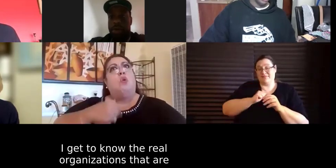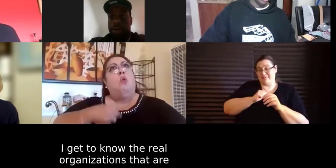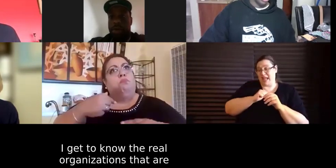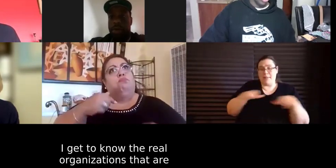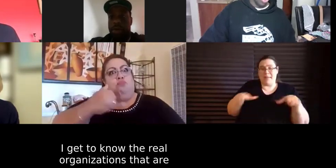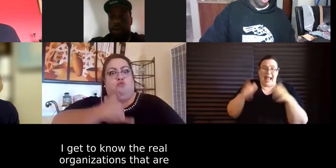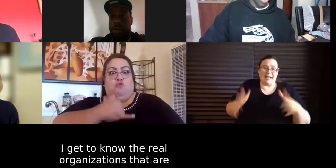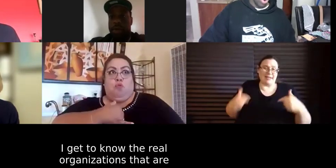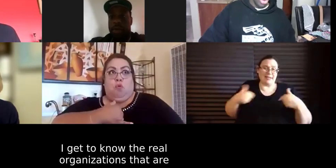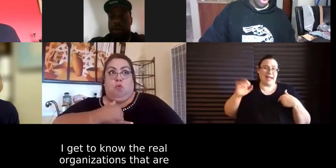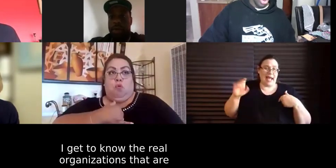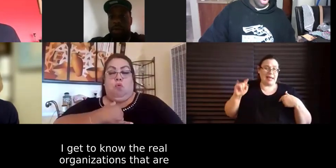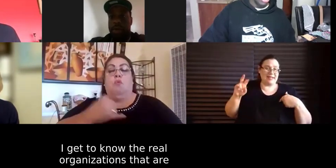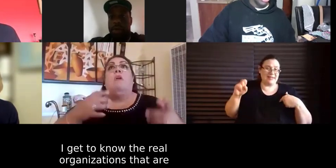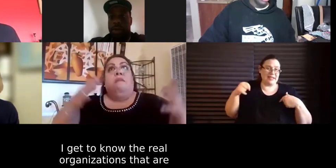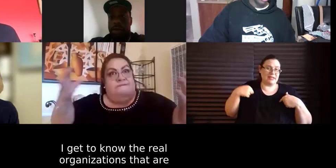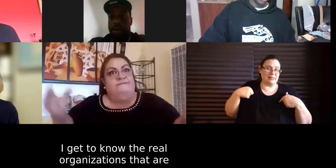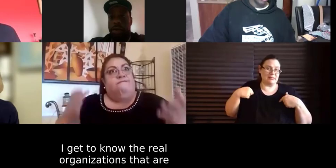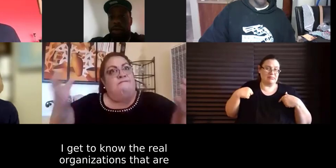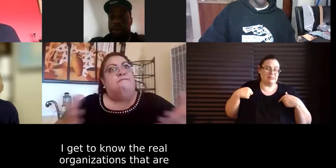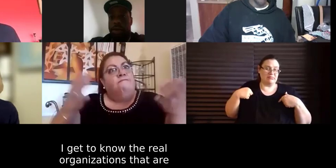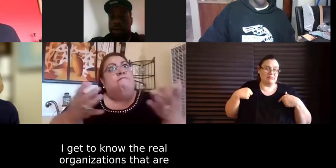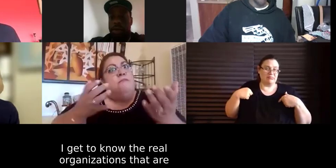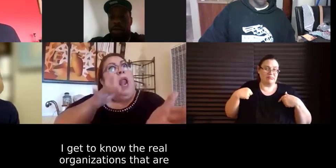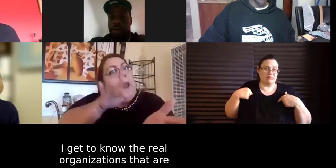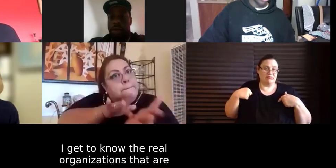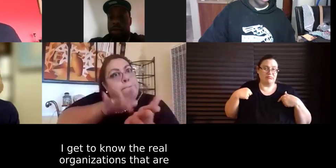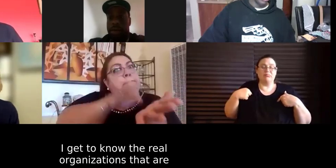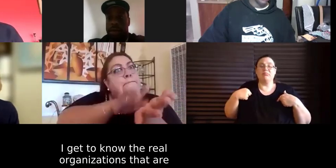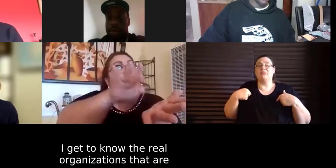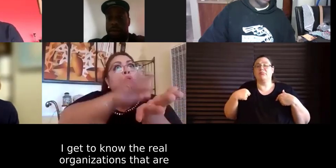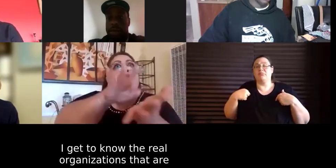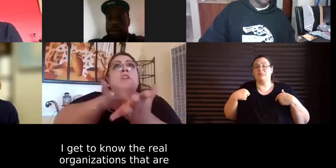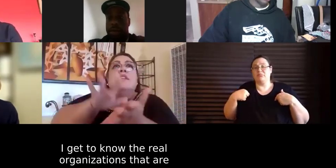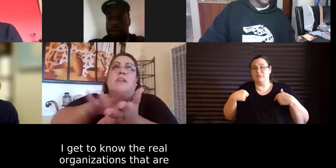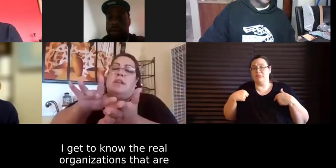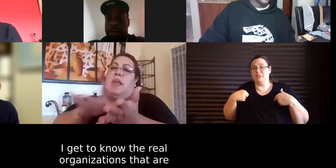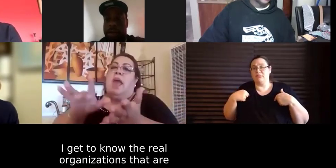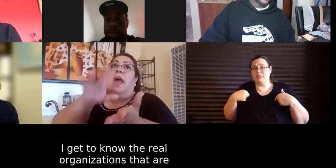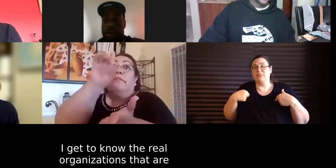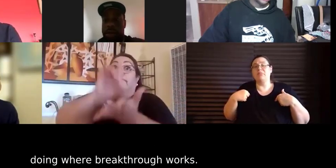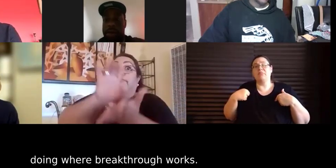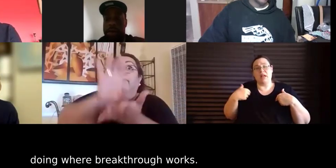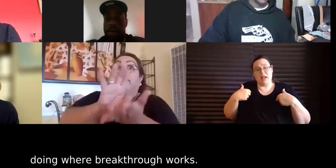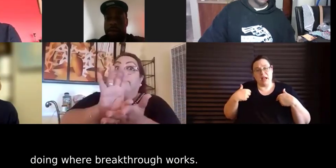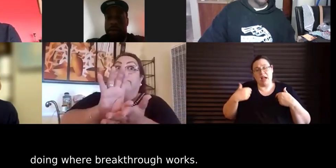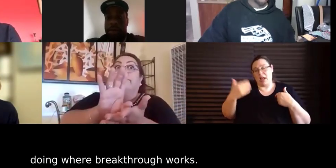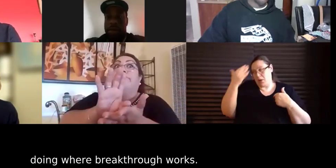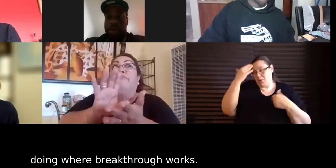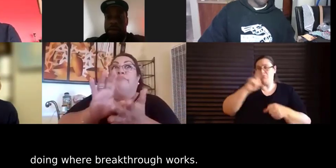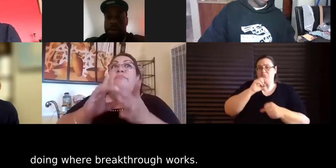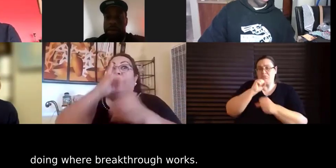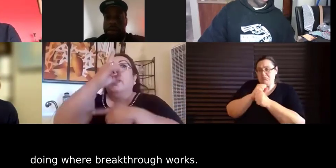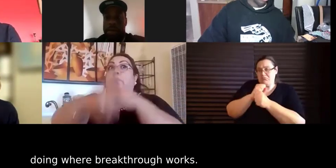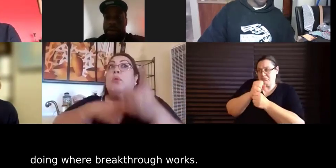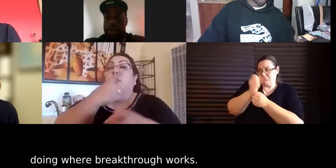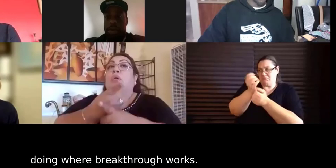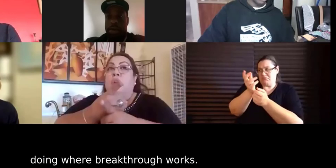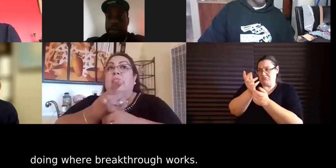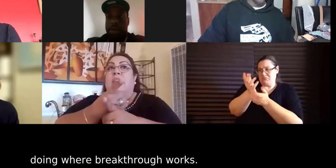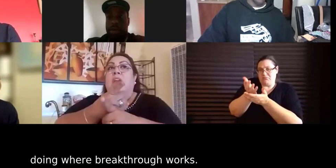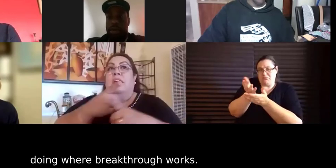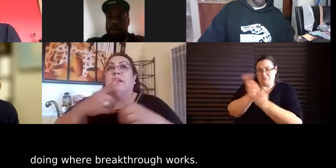you know i i get to know the the real organizations that are doing well